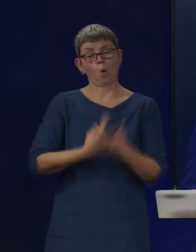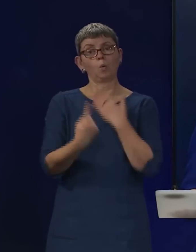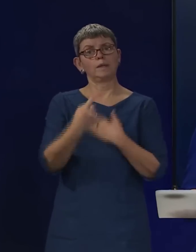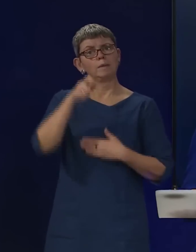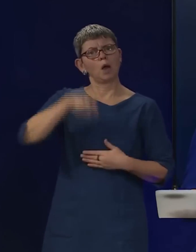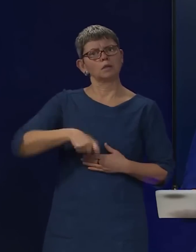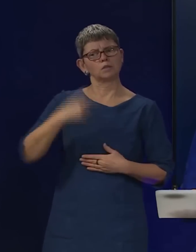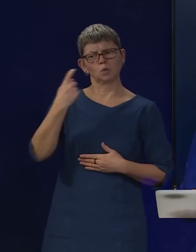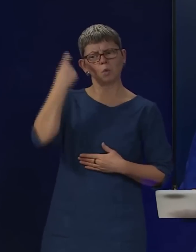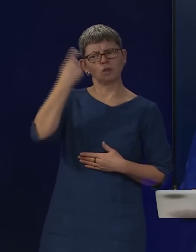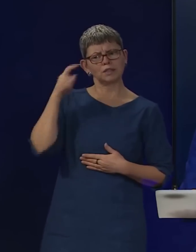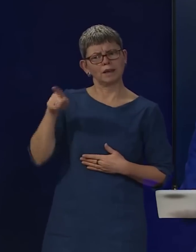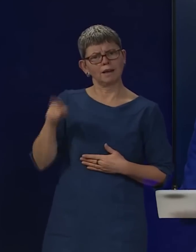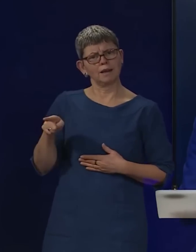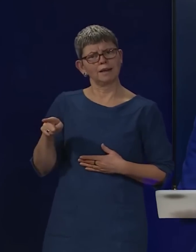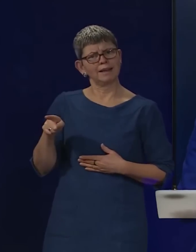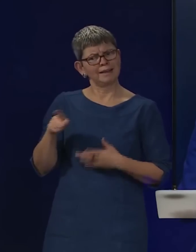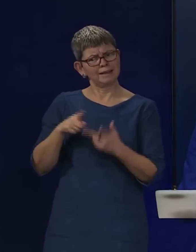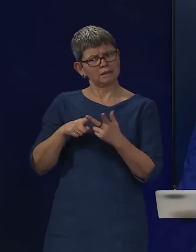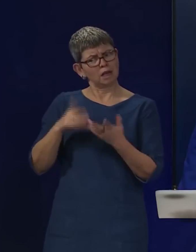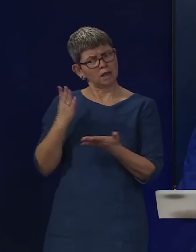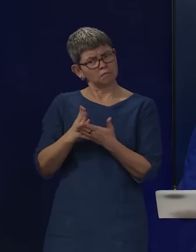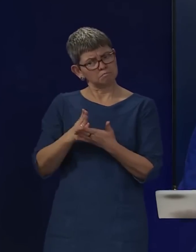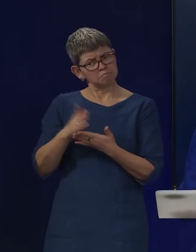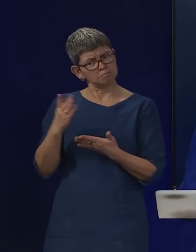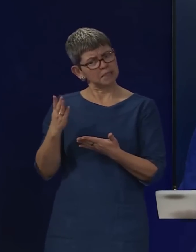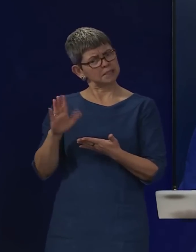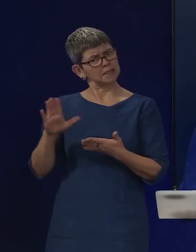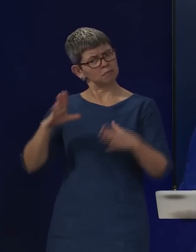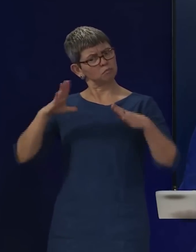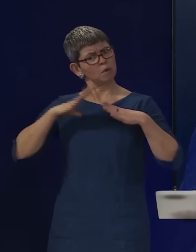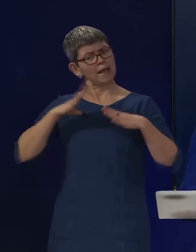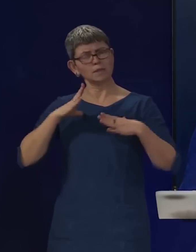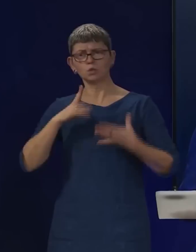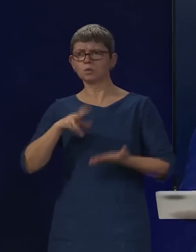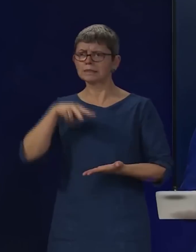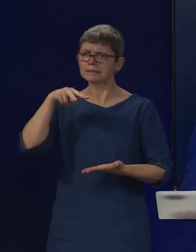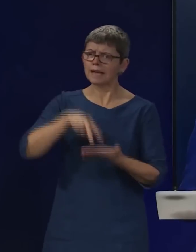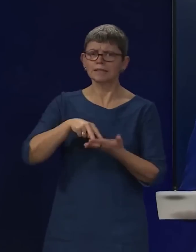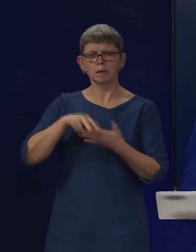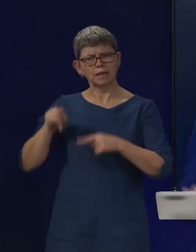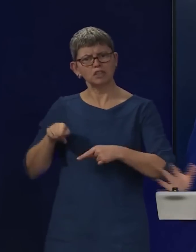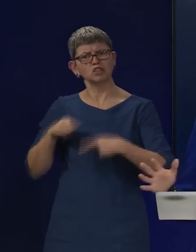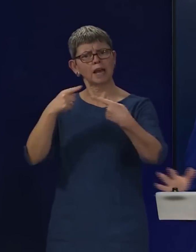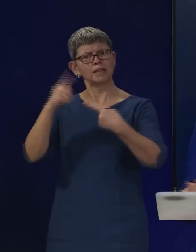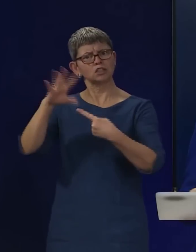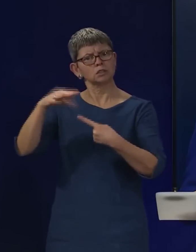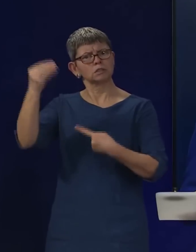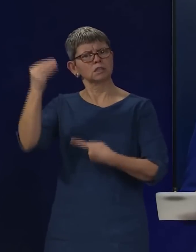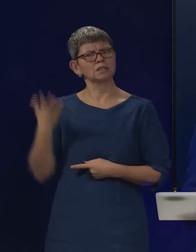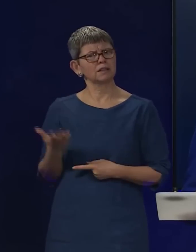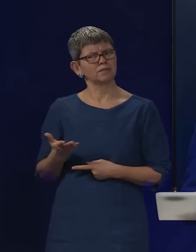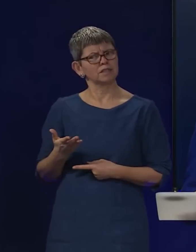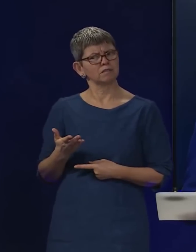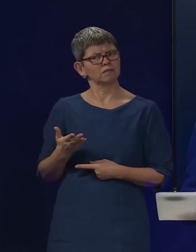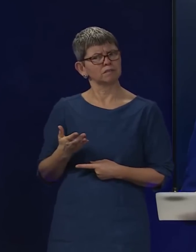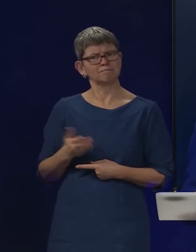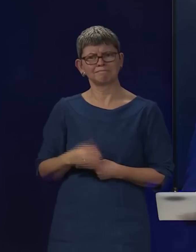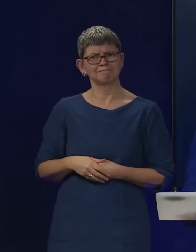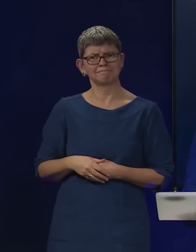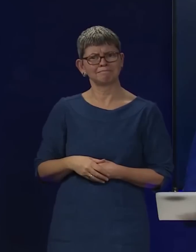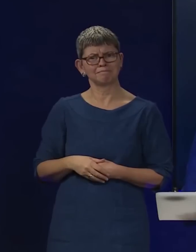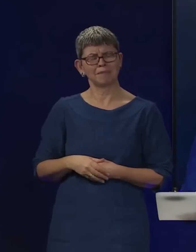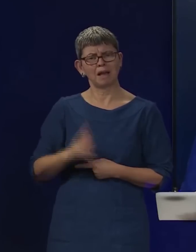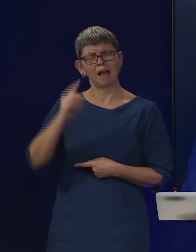is anything Keir Starmer is willing to stand up and be counted on in the face of Tory attacks. I don't think the UK needs a pay